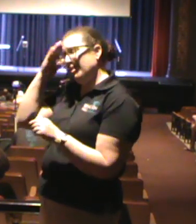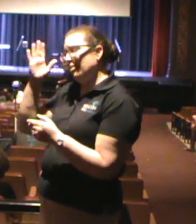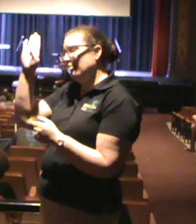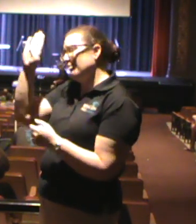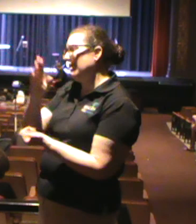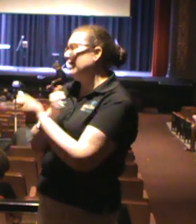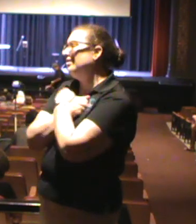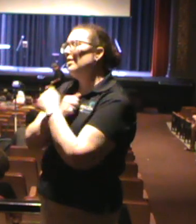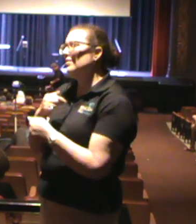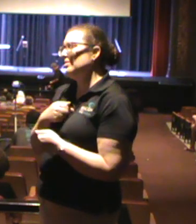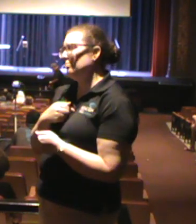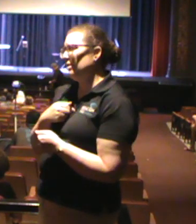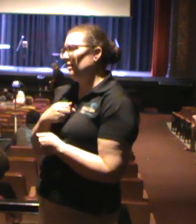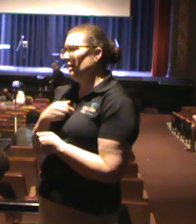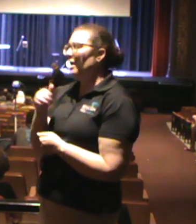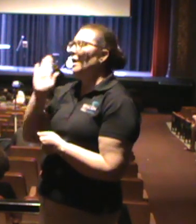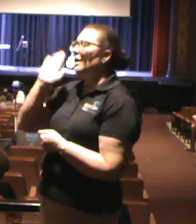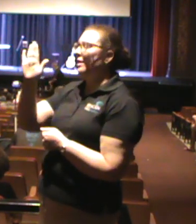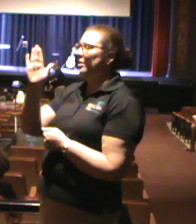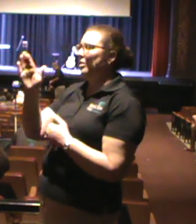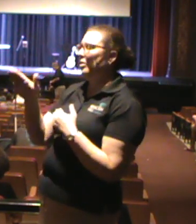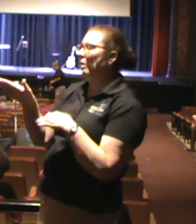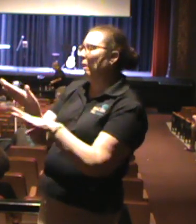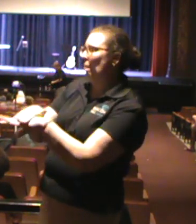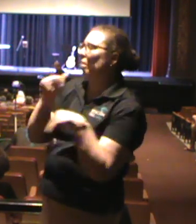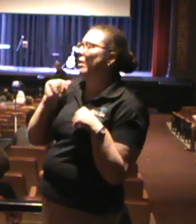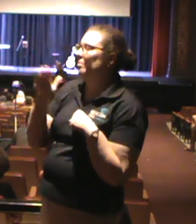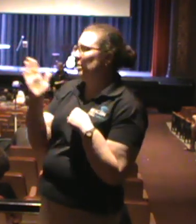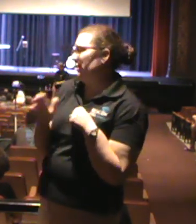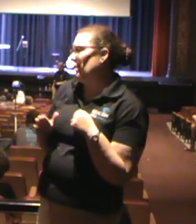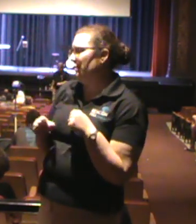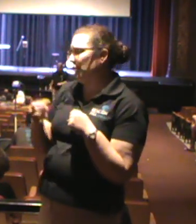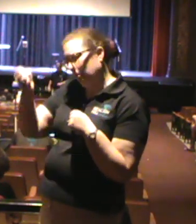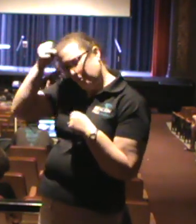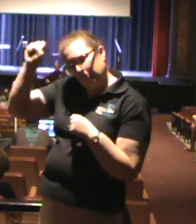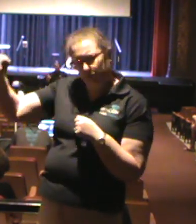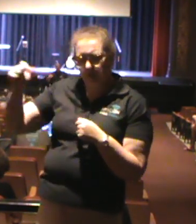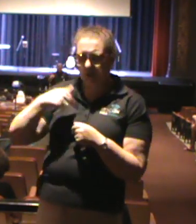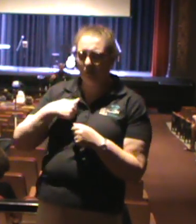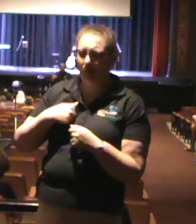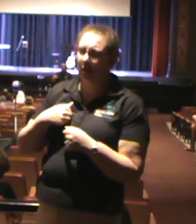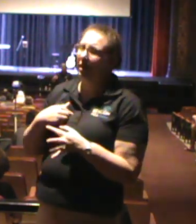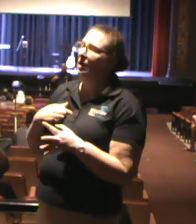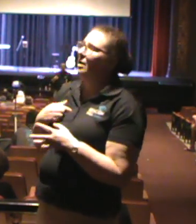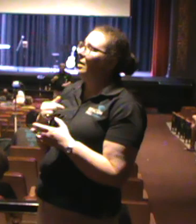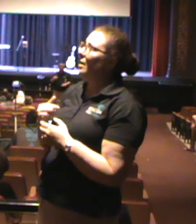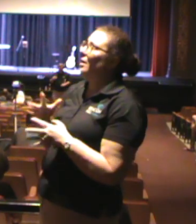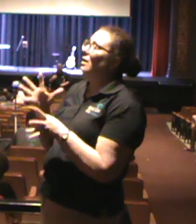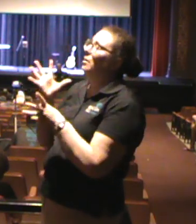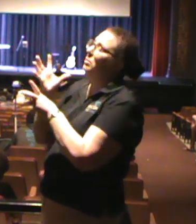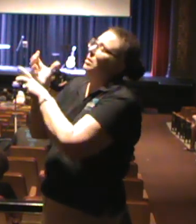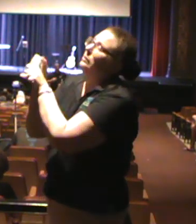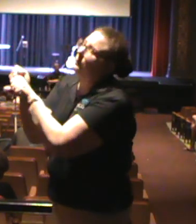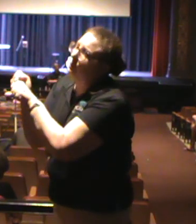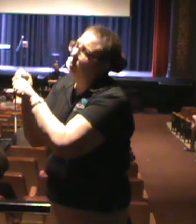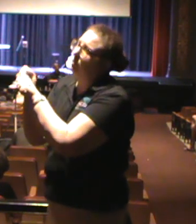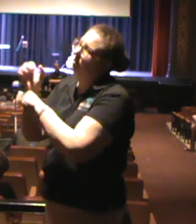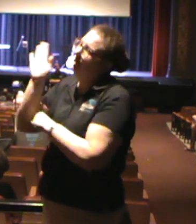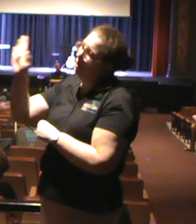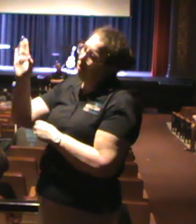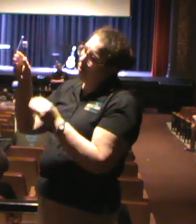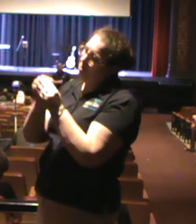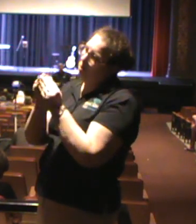me. I know that he'll never leave me nor forsake me. And I'm going to cling tighter to him than I ever had.